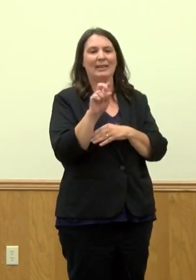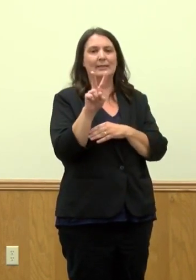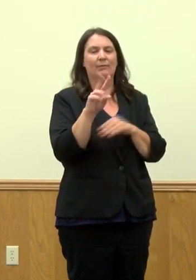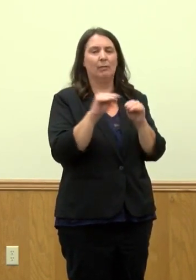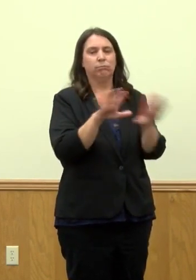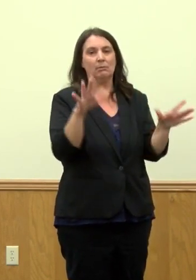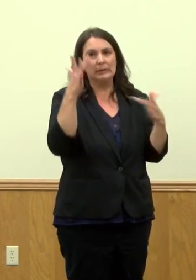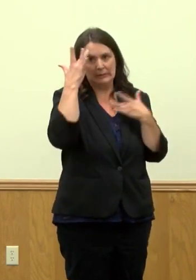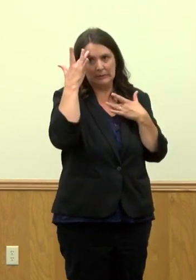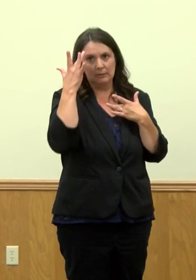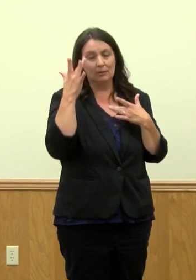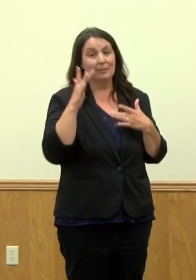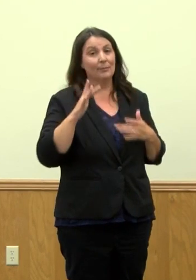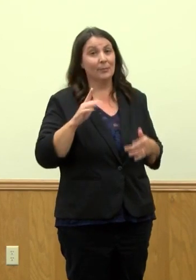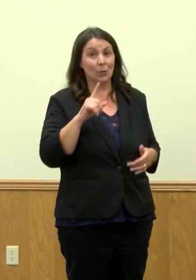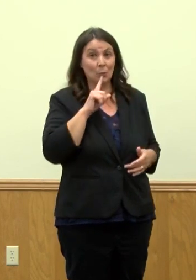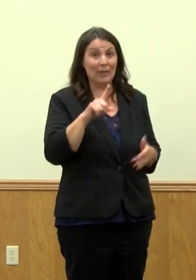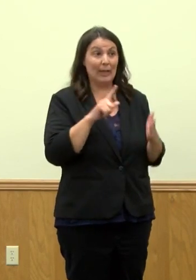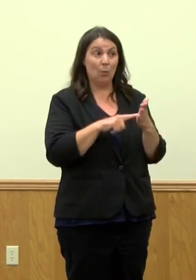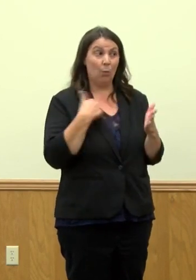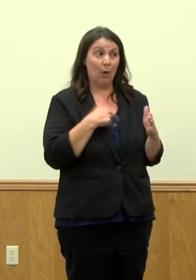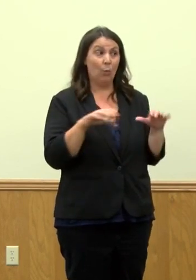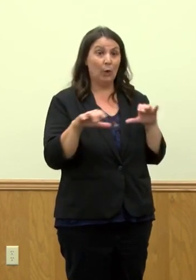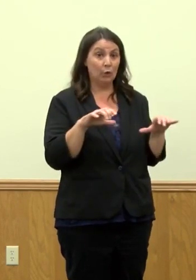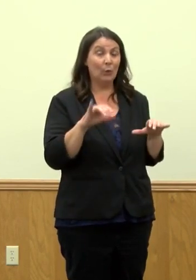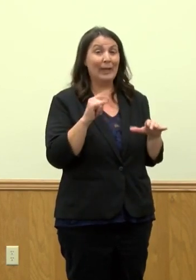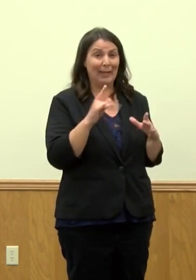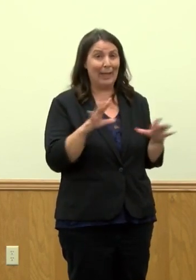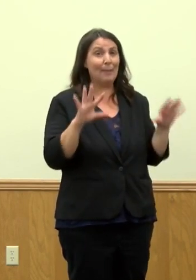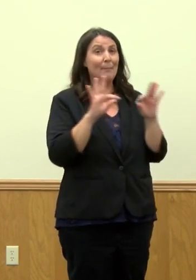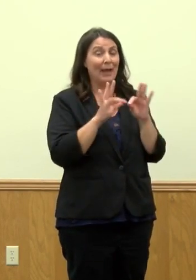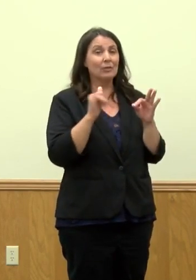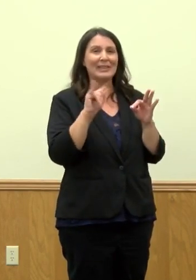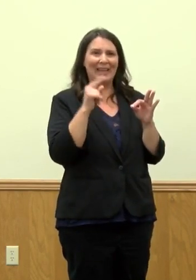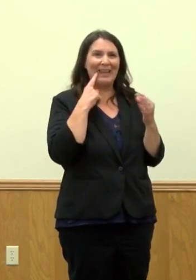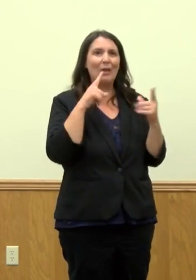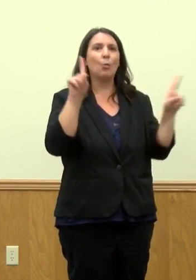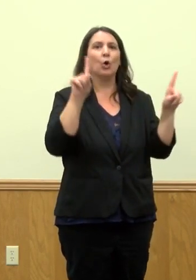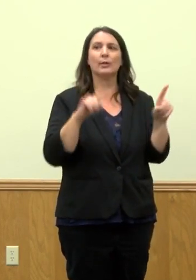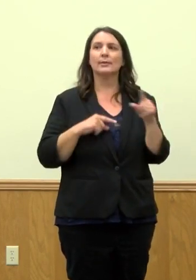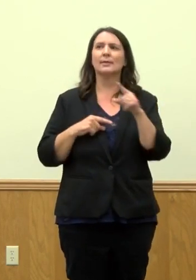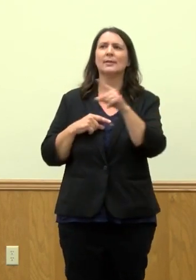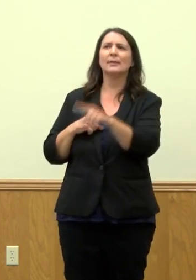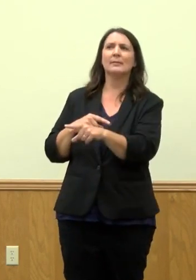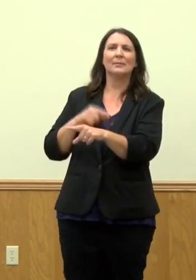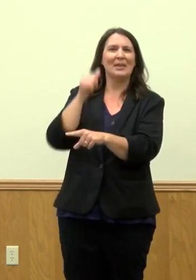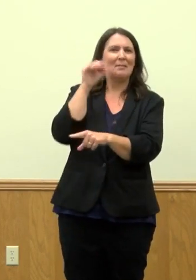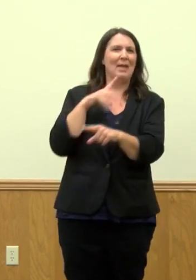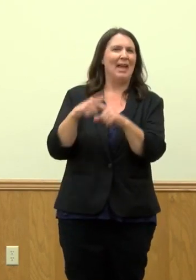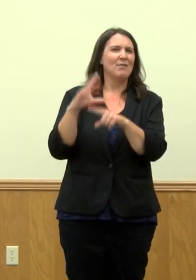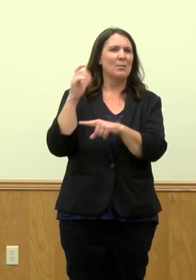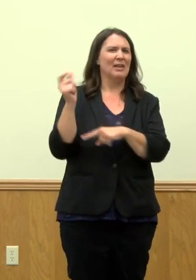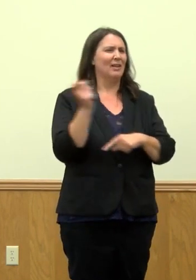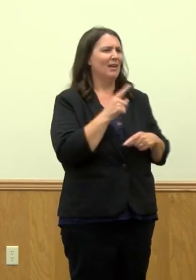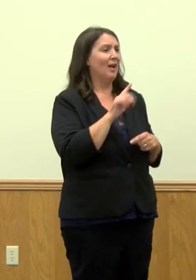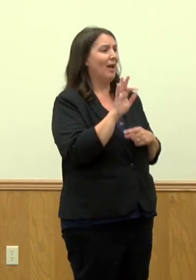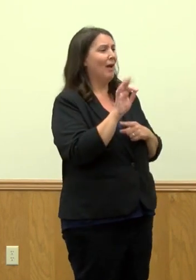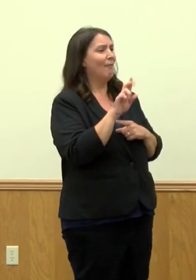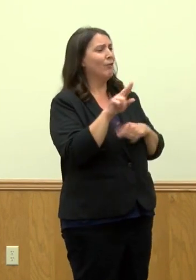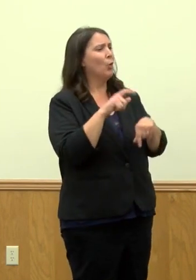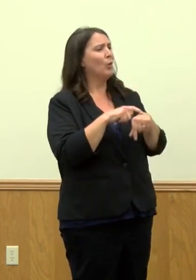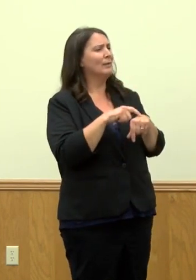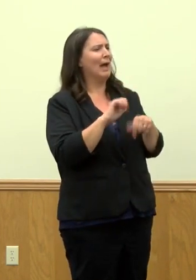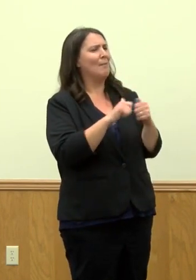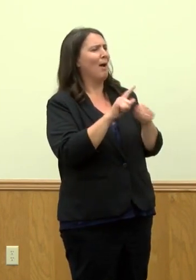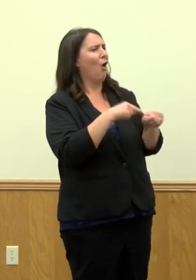So again, it matters. These steps actually matter, and they work. How long is a flu season usually, a typical flu season, how long does